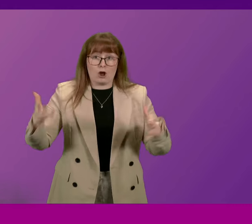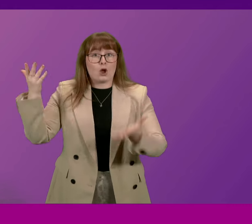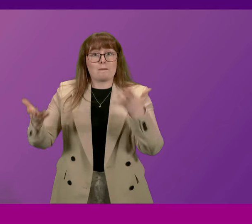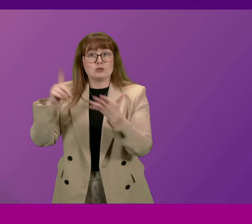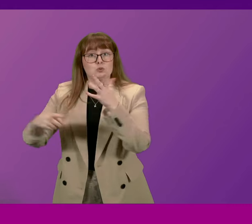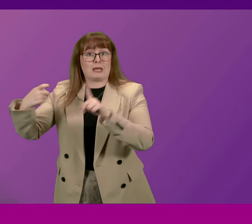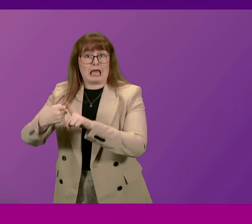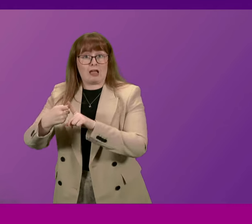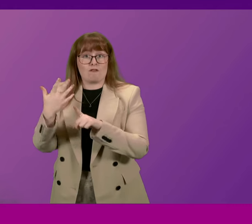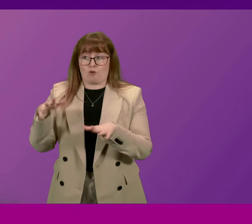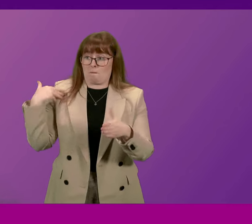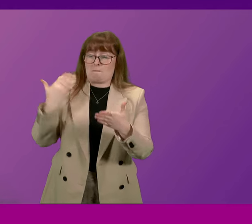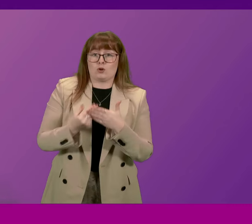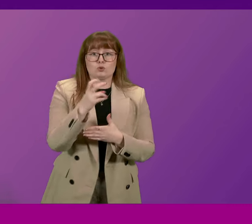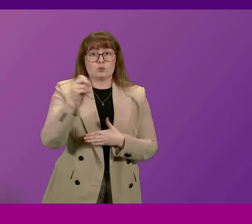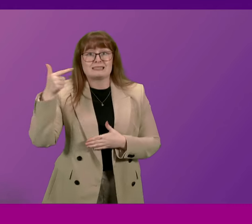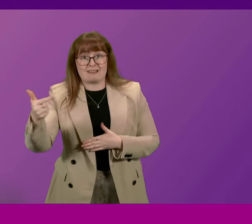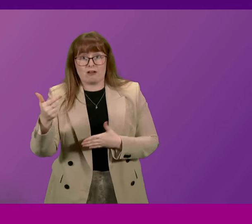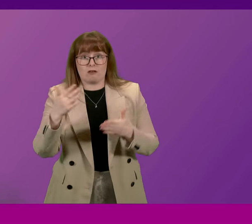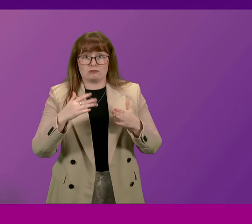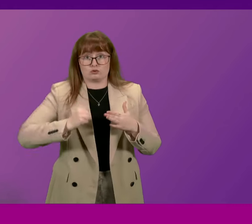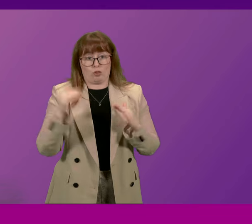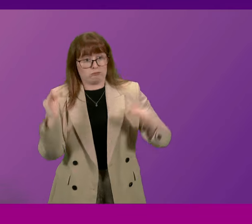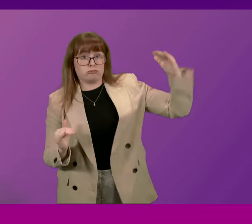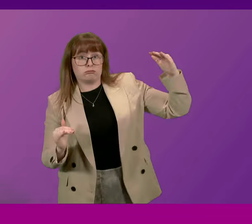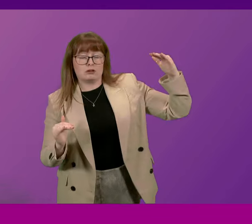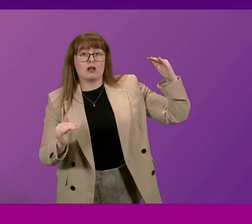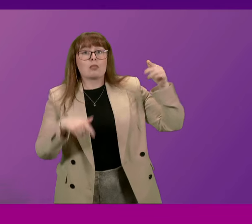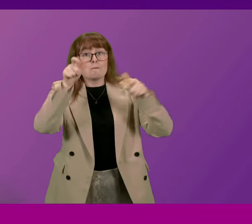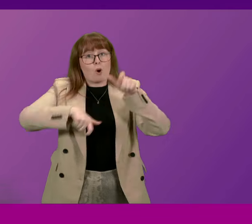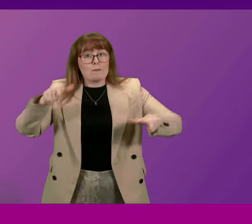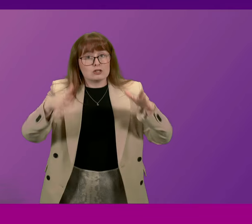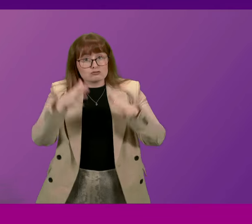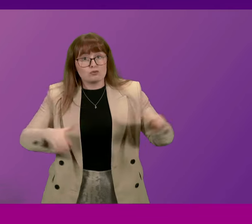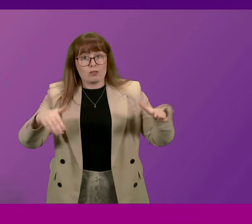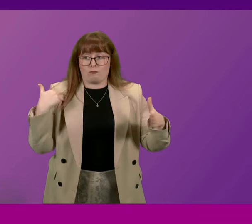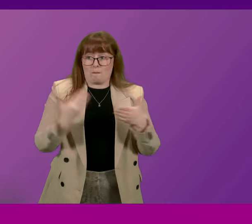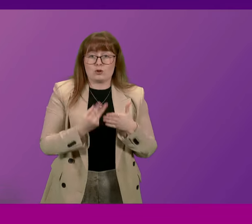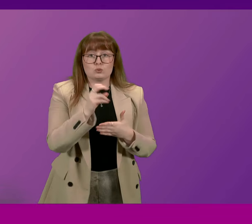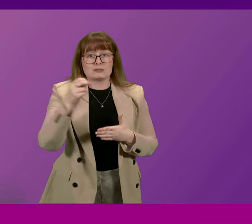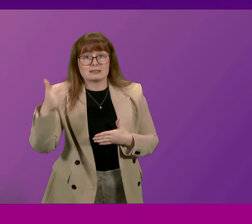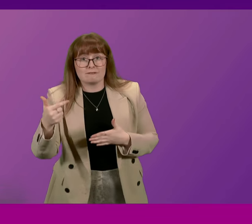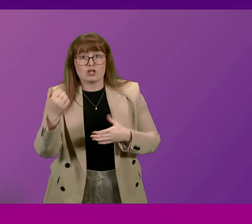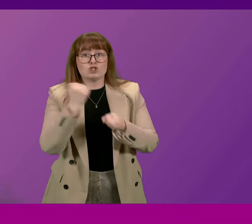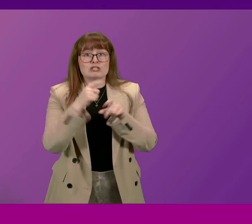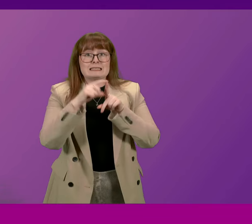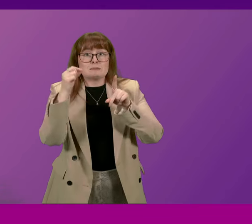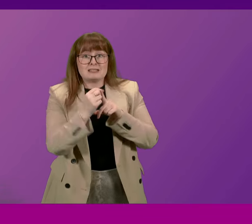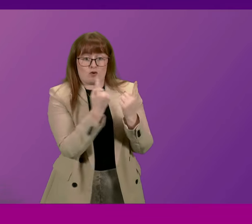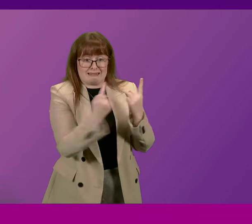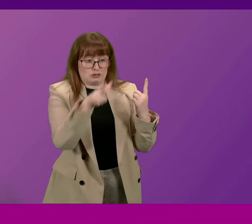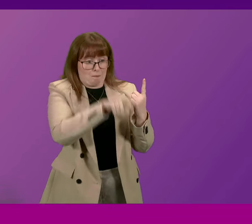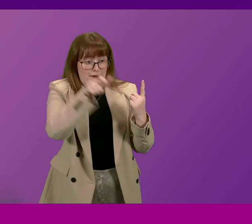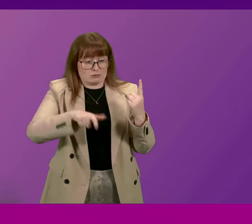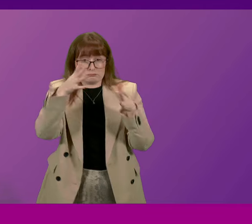Kingdom's since 2007. Accounting for population growth since 2007, GDP per person has grown by